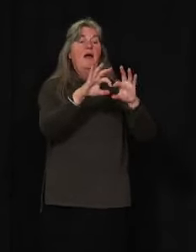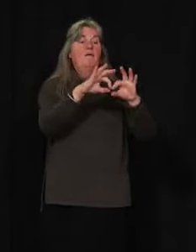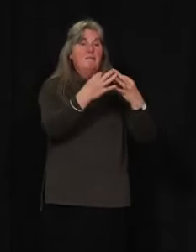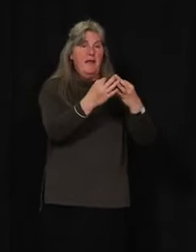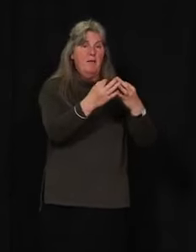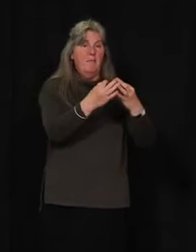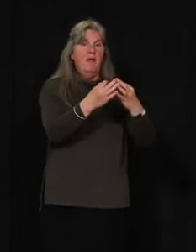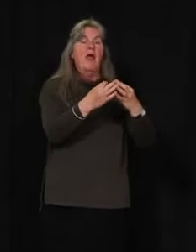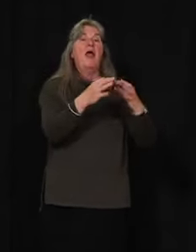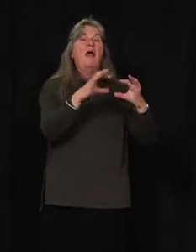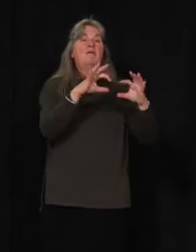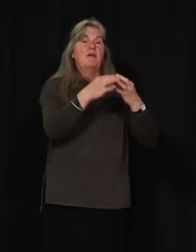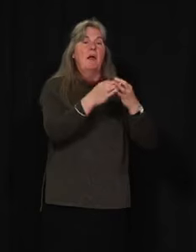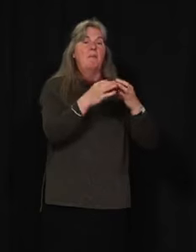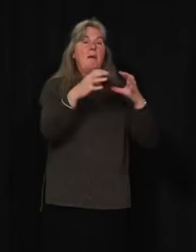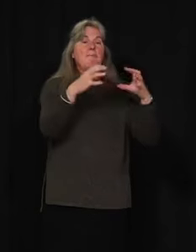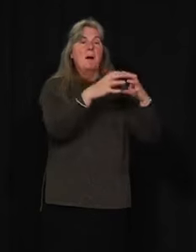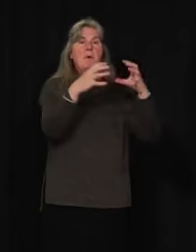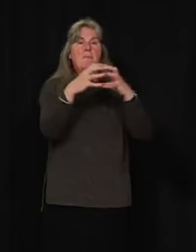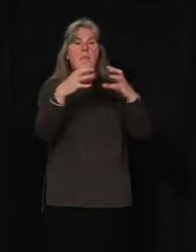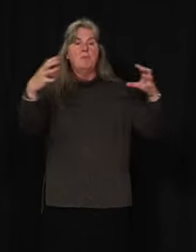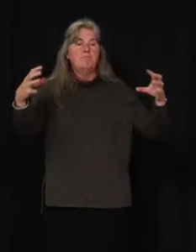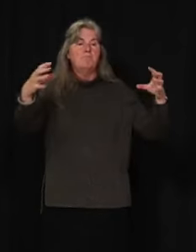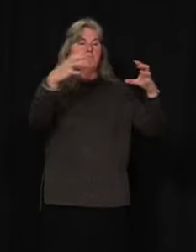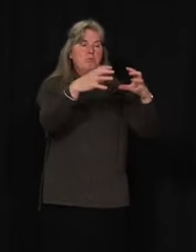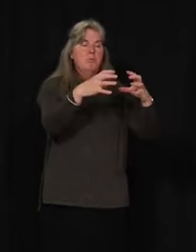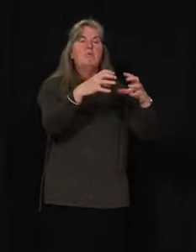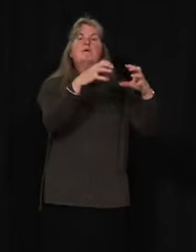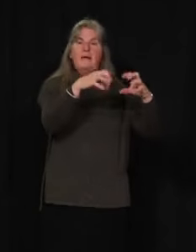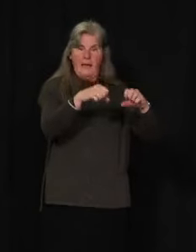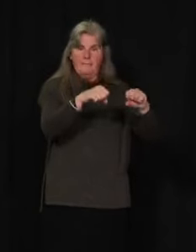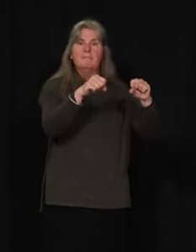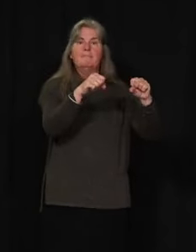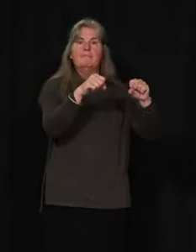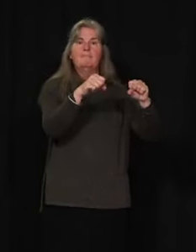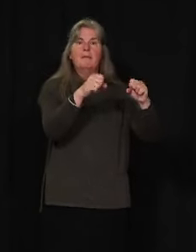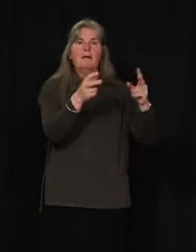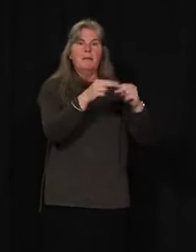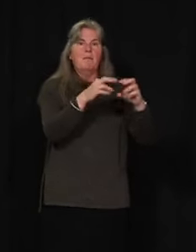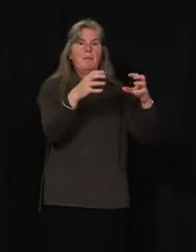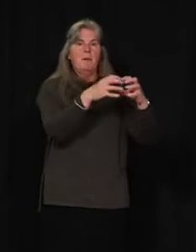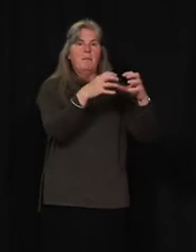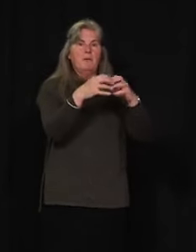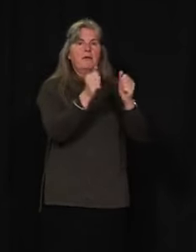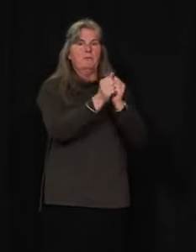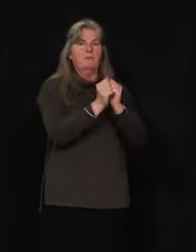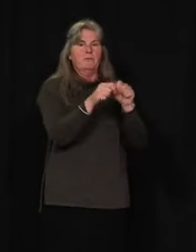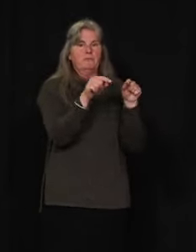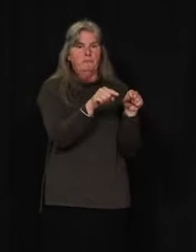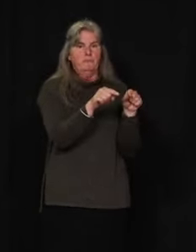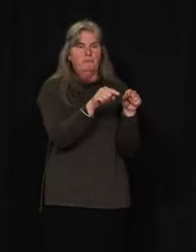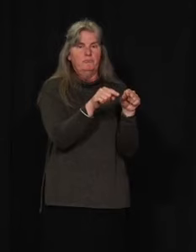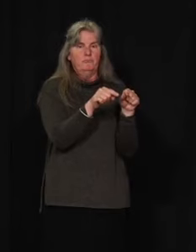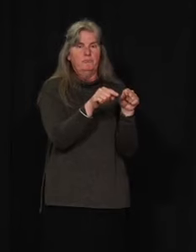you're in the bubble, you're in the bubble. So I think that would be a way to